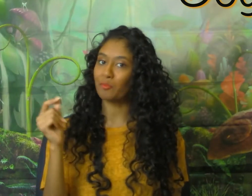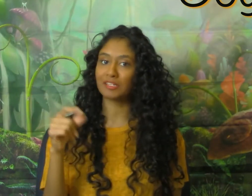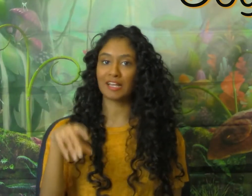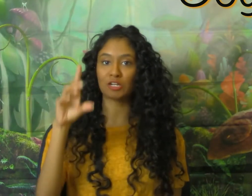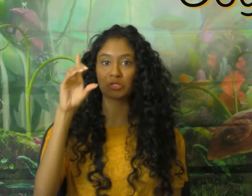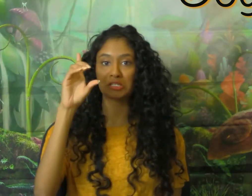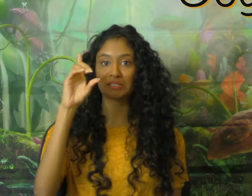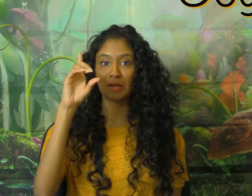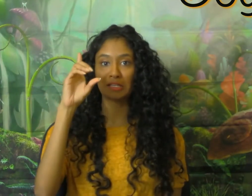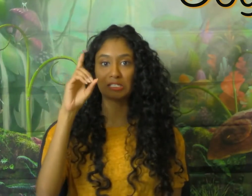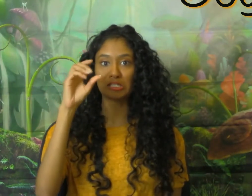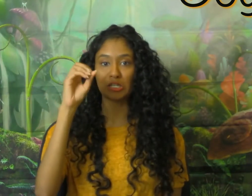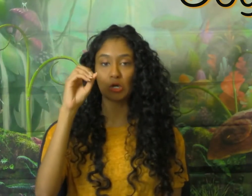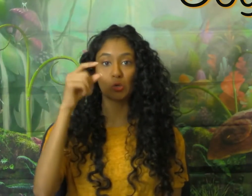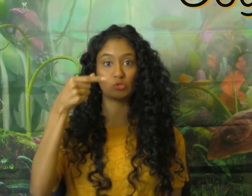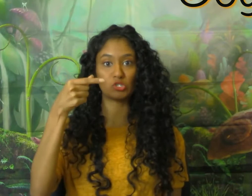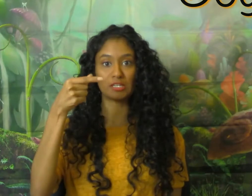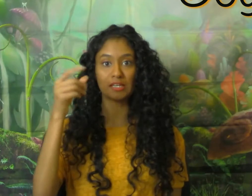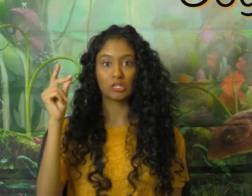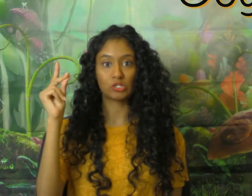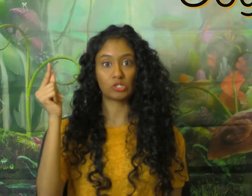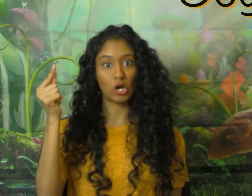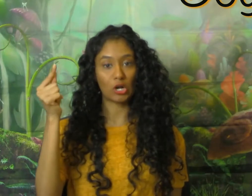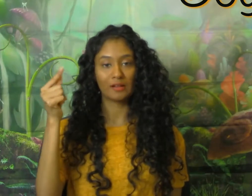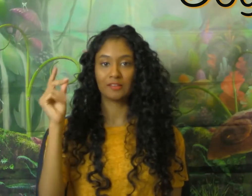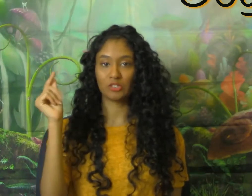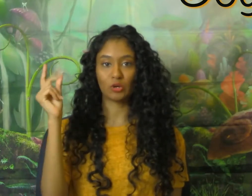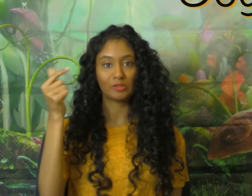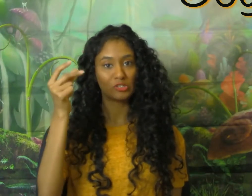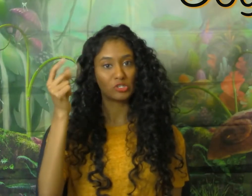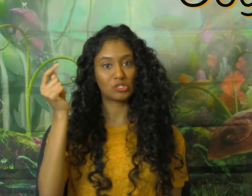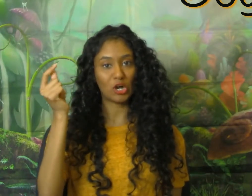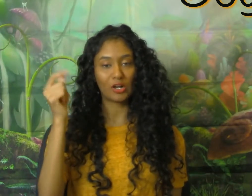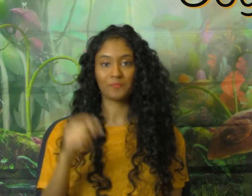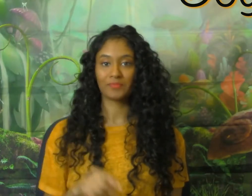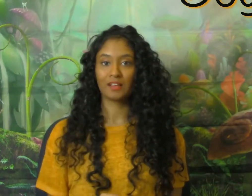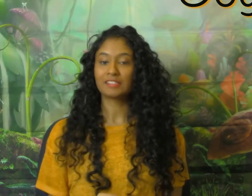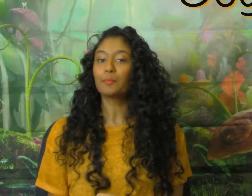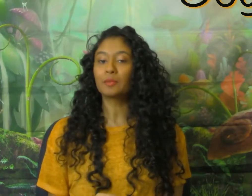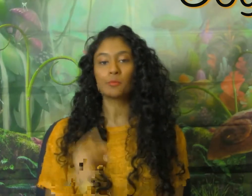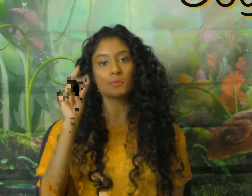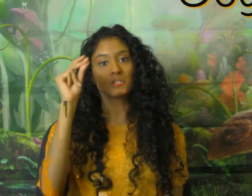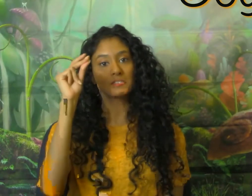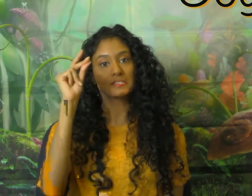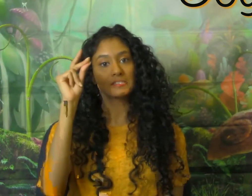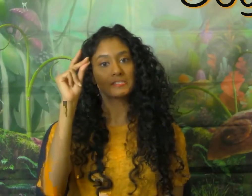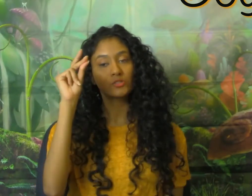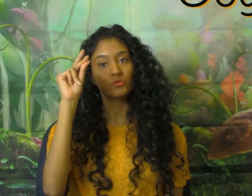but it's actually spelling D-O-G. Dog. So dog. Some people will do the